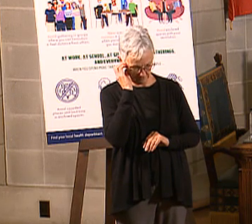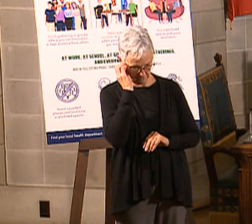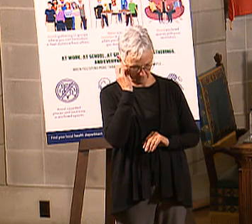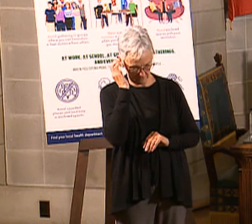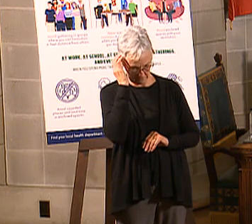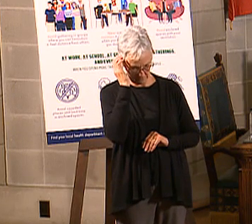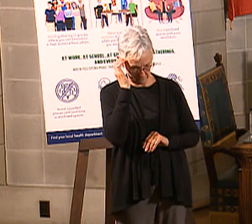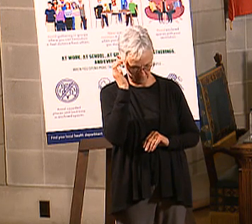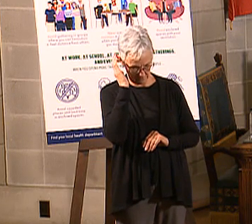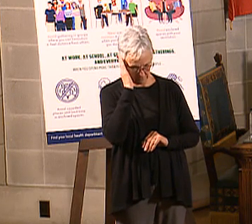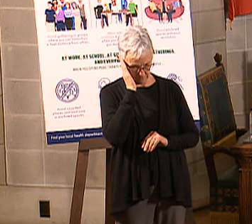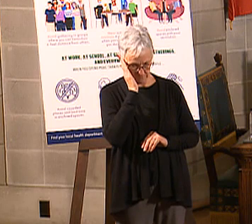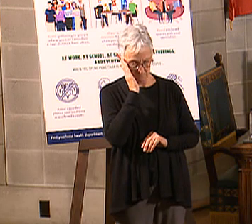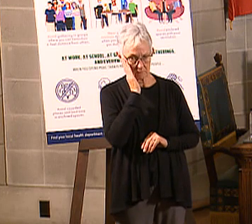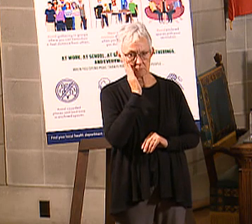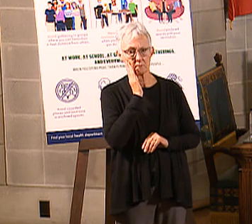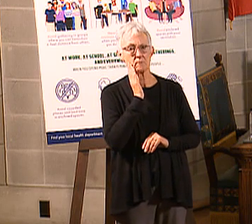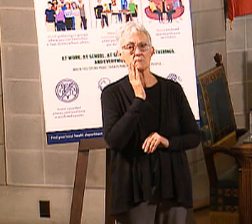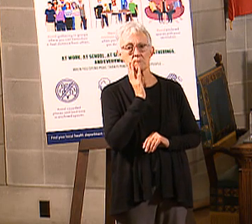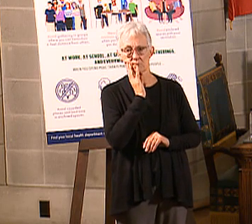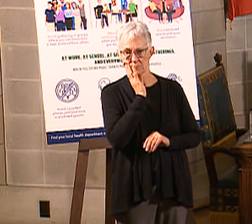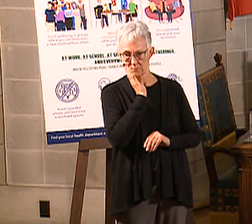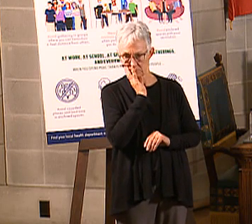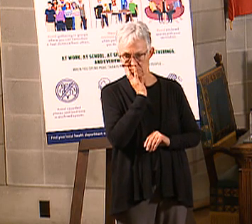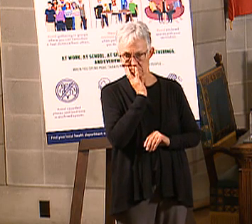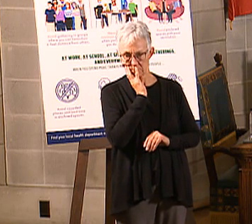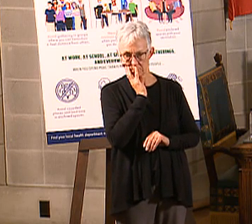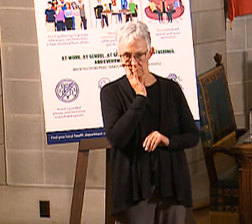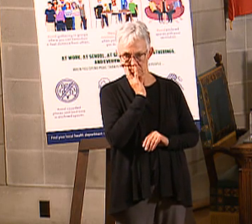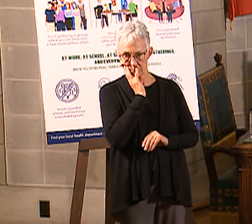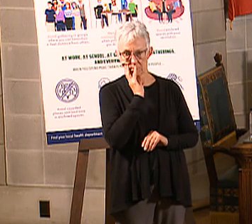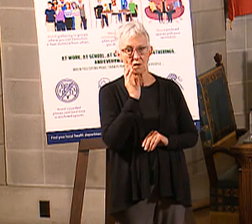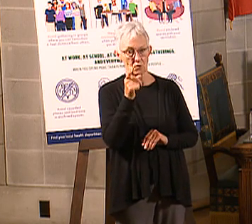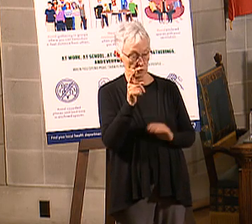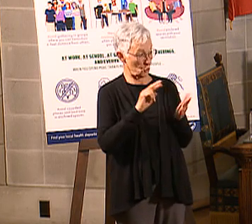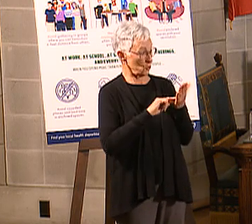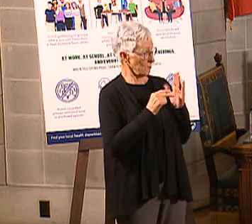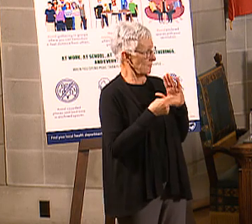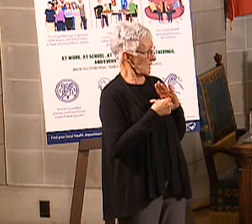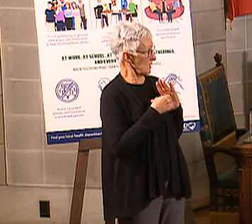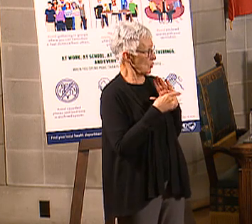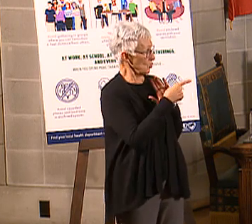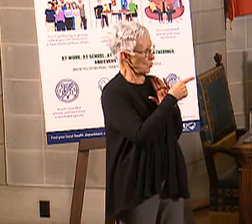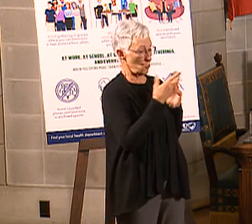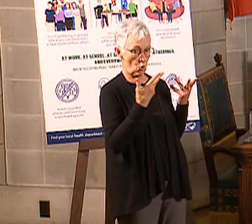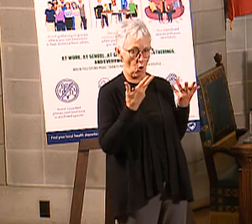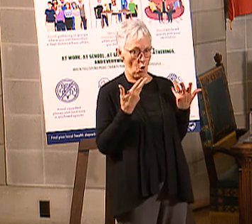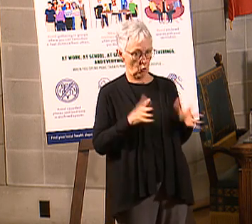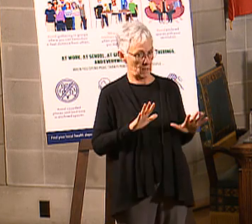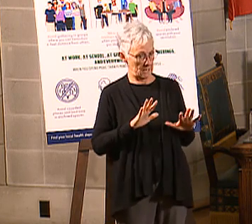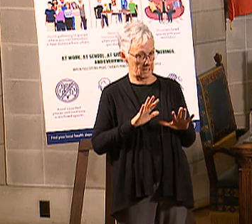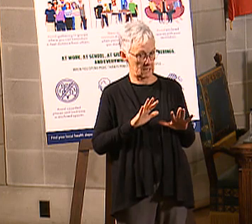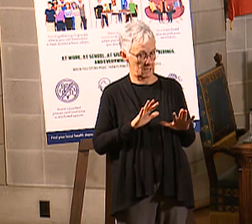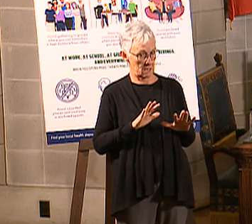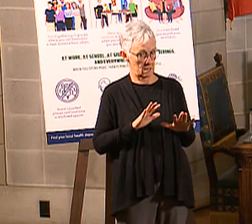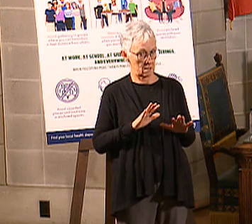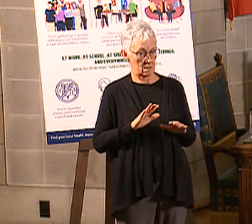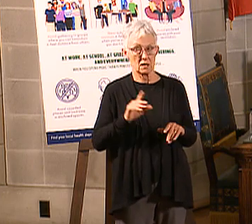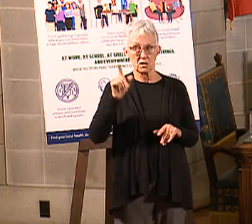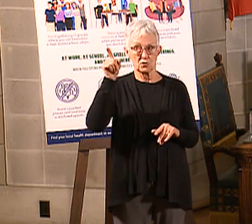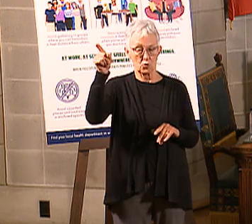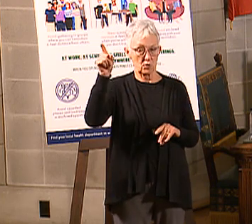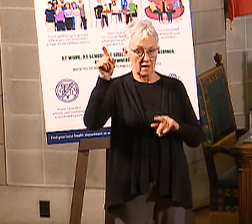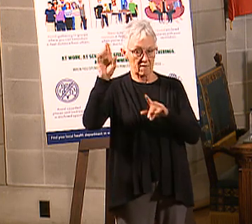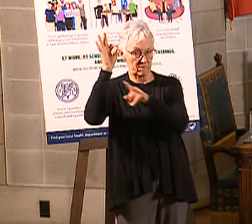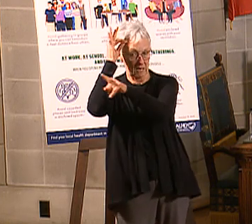had already put in those added directed health measures? So, I'm sorry, Andrew. So, the recommendation to